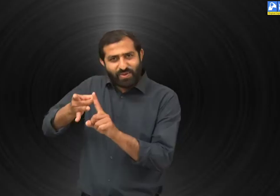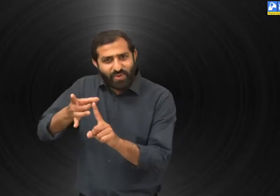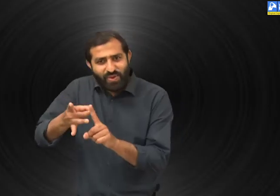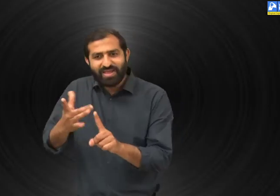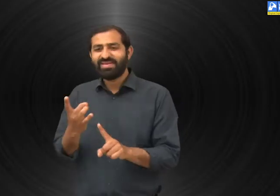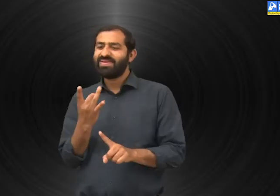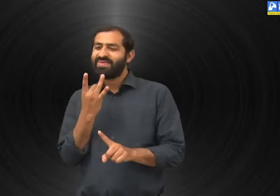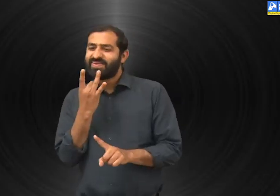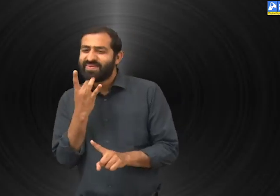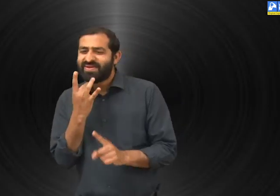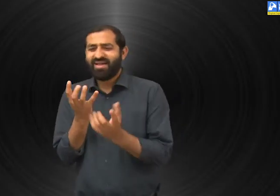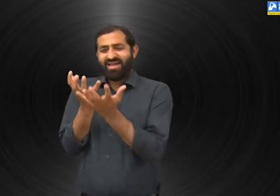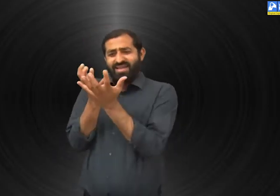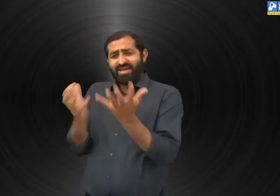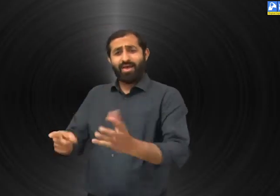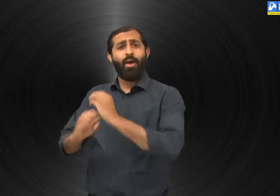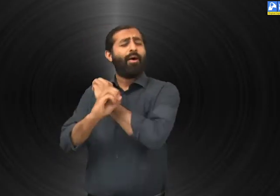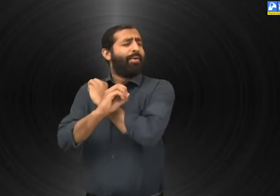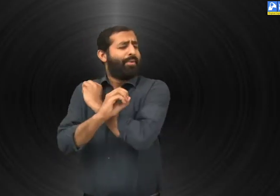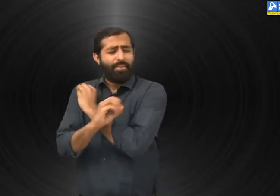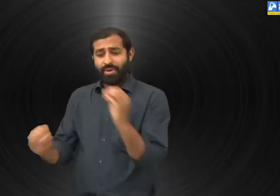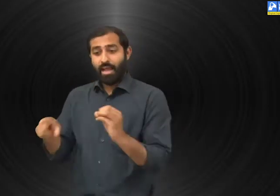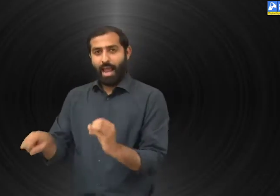Now, we are going to discuss about non-metals.